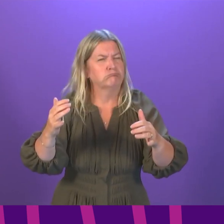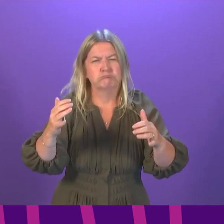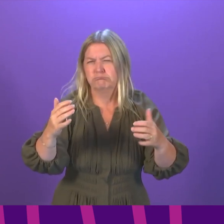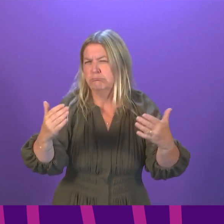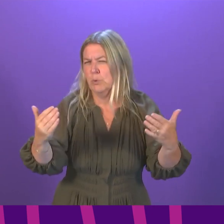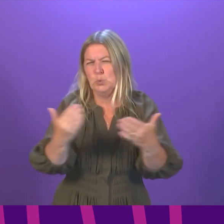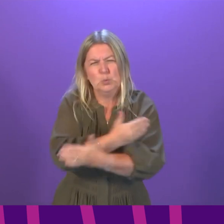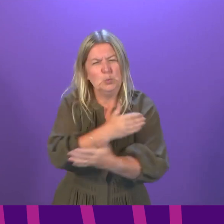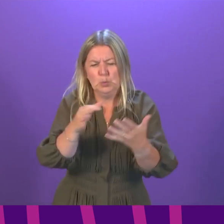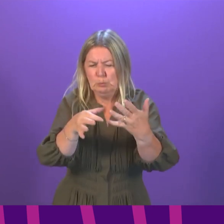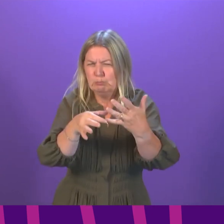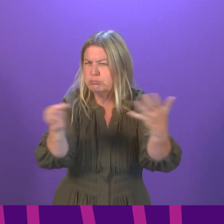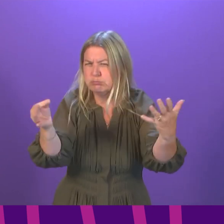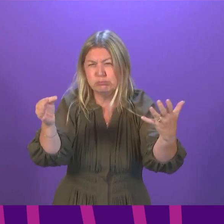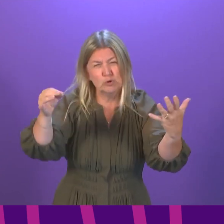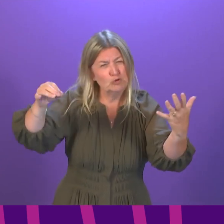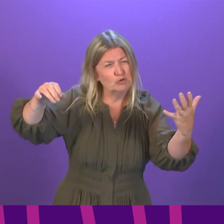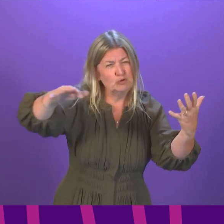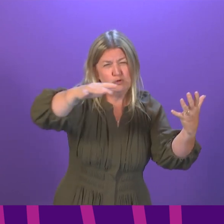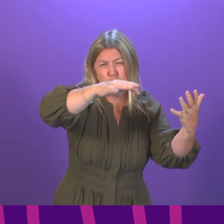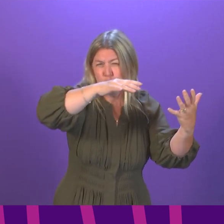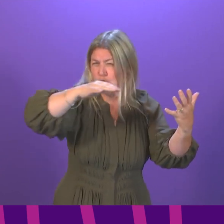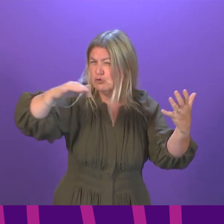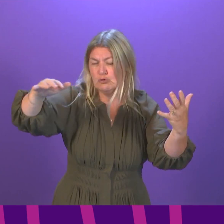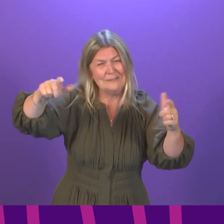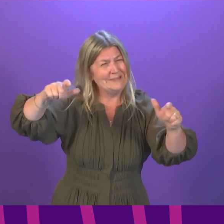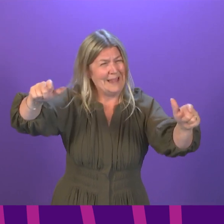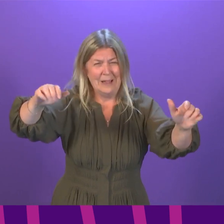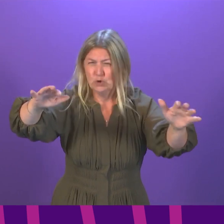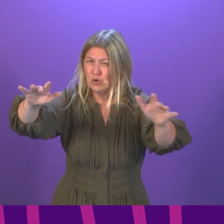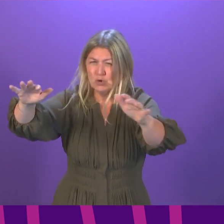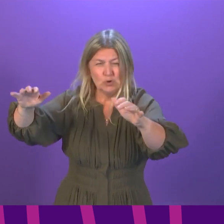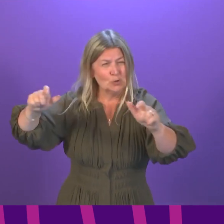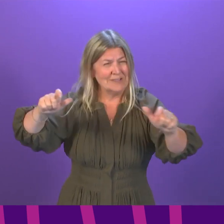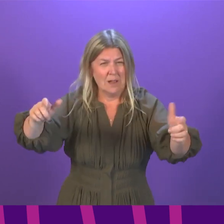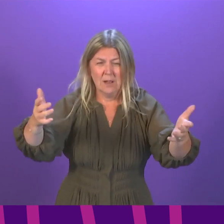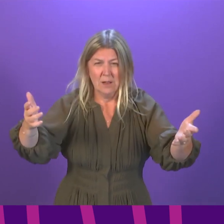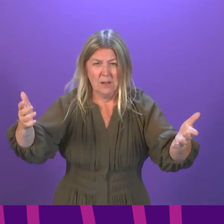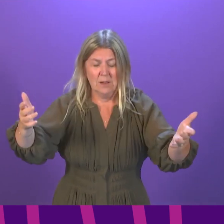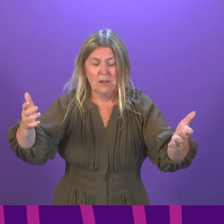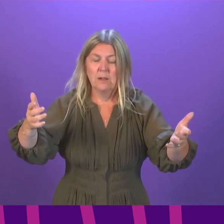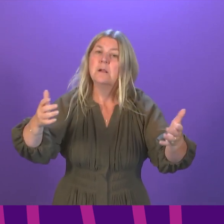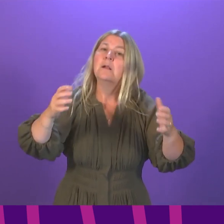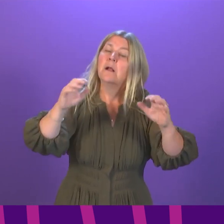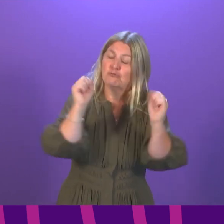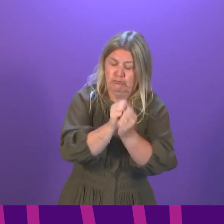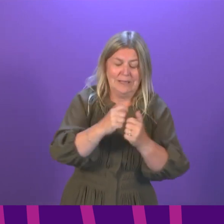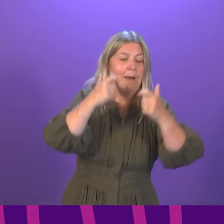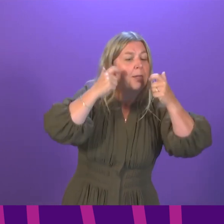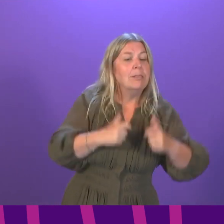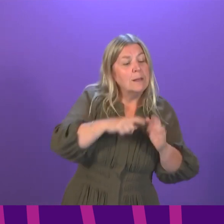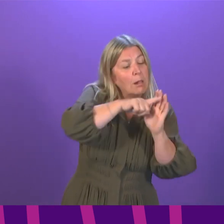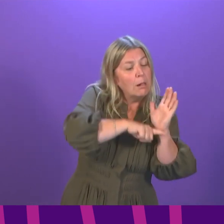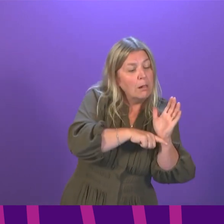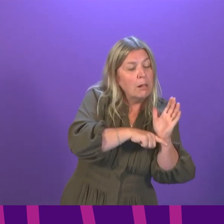is there. It is no longer proportionate to, in every respect, have legal restrictions in place and the government has to act